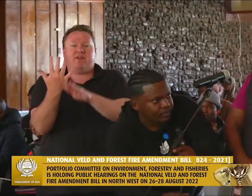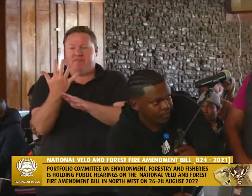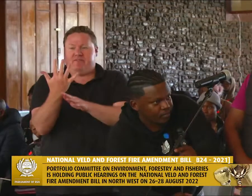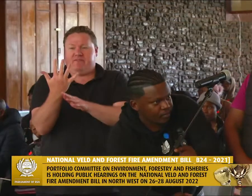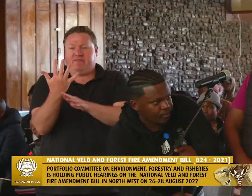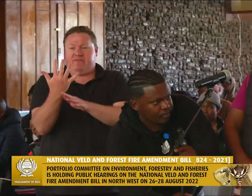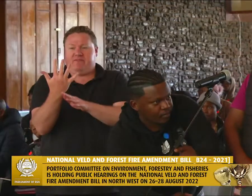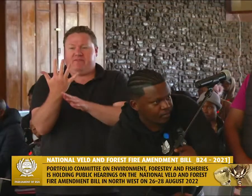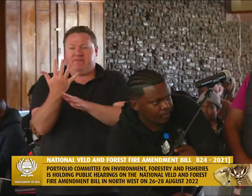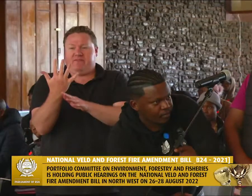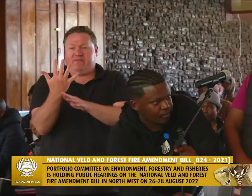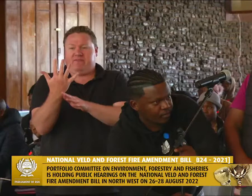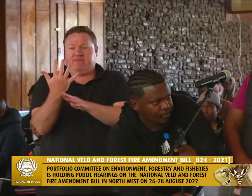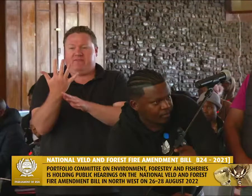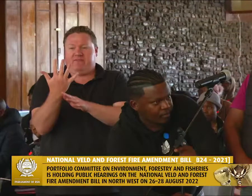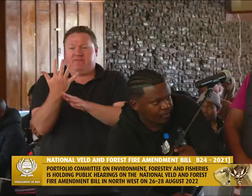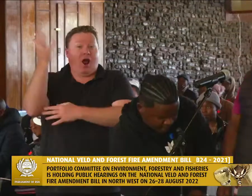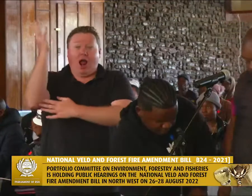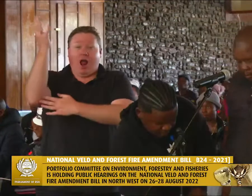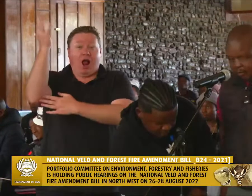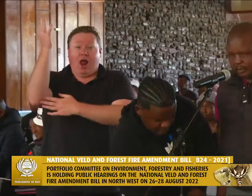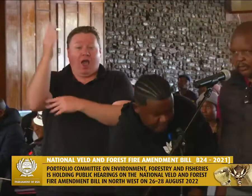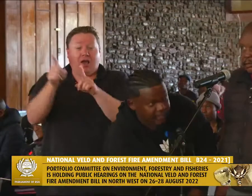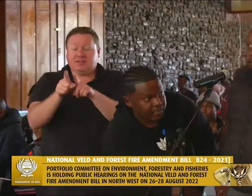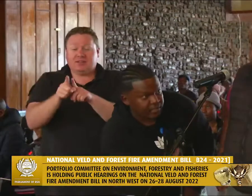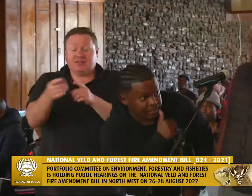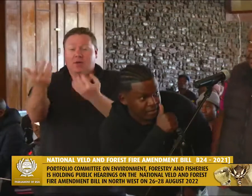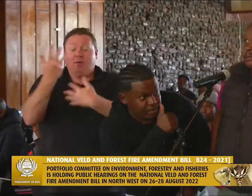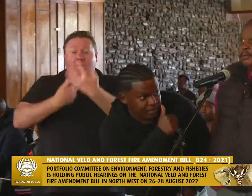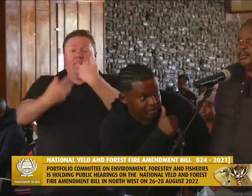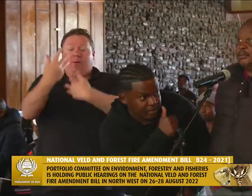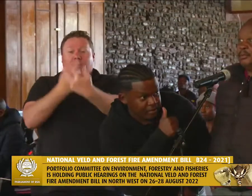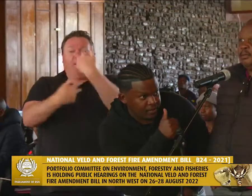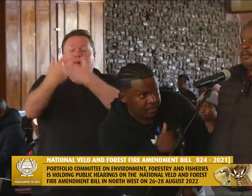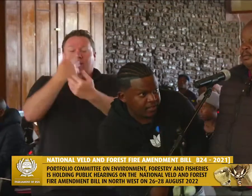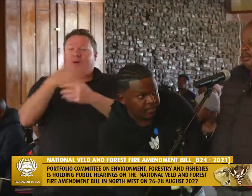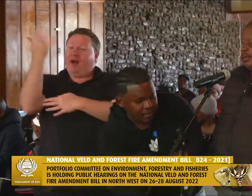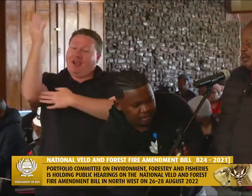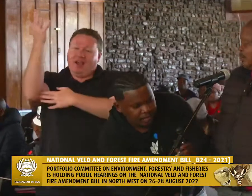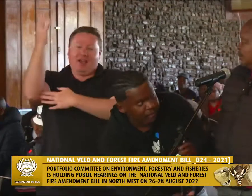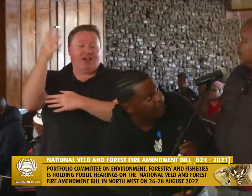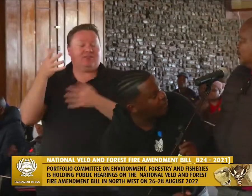We've never received a lecture like this. This is a lecture.